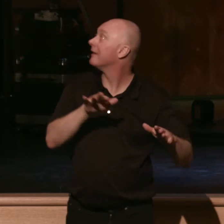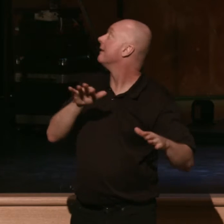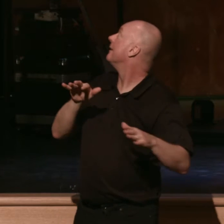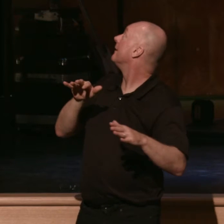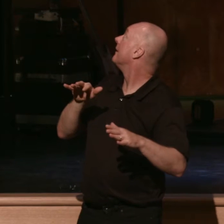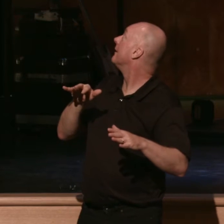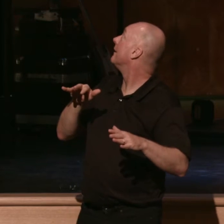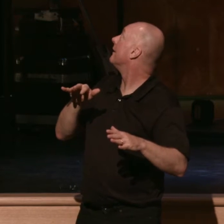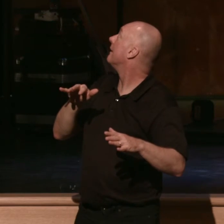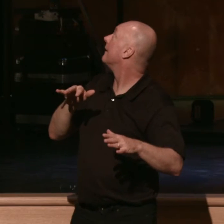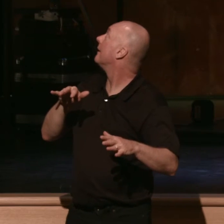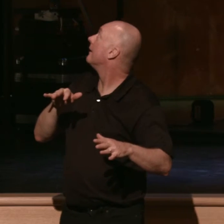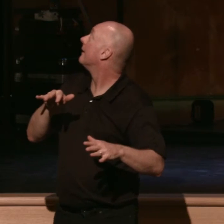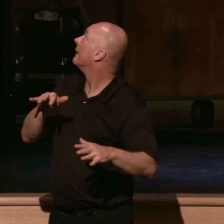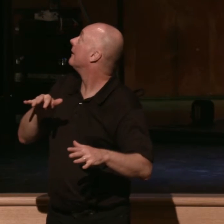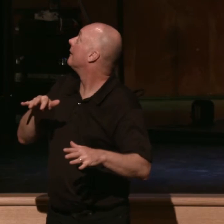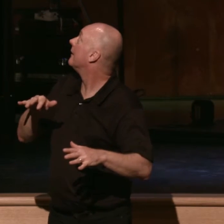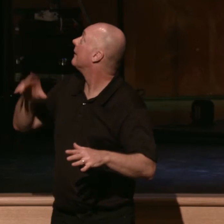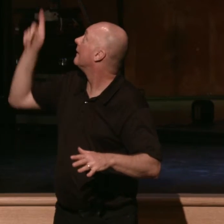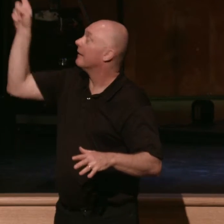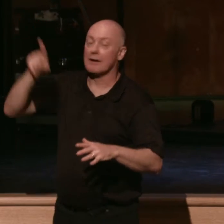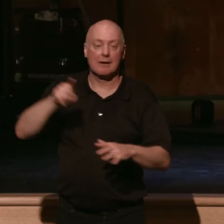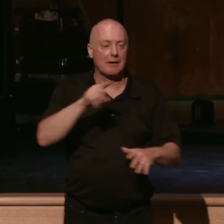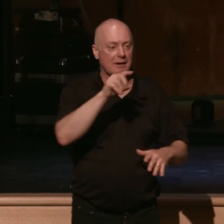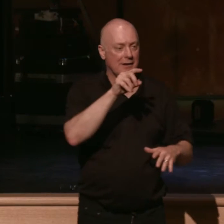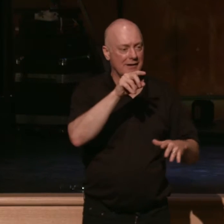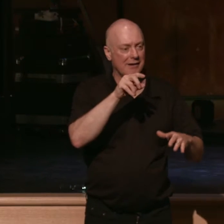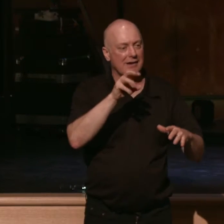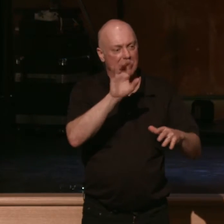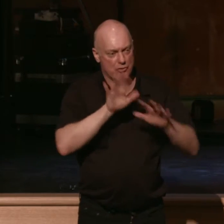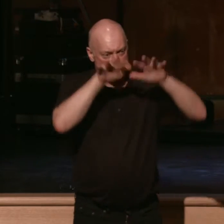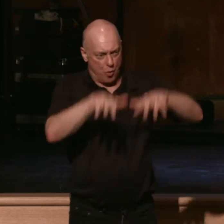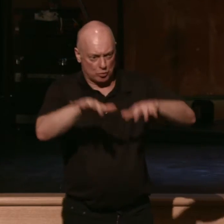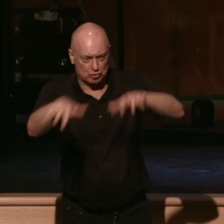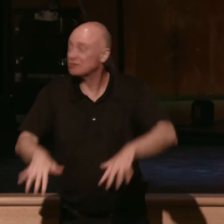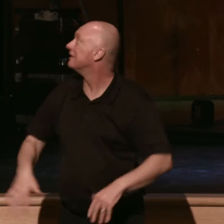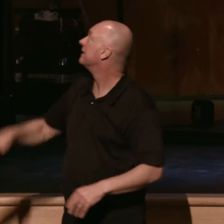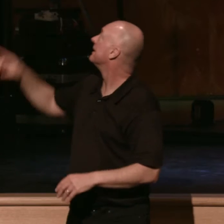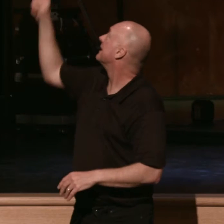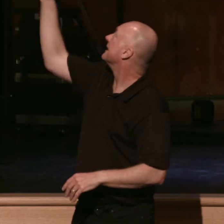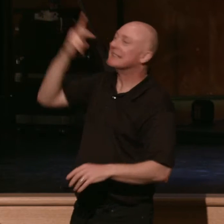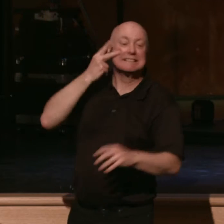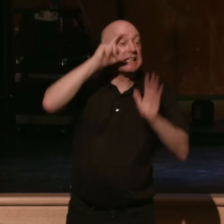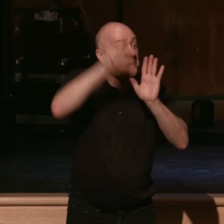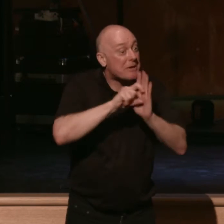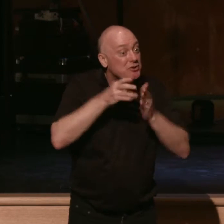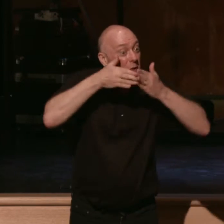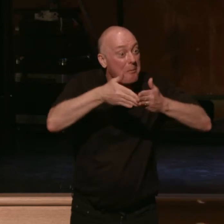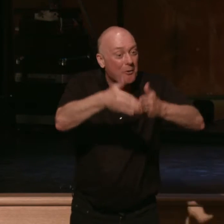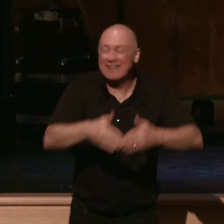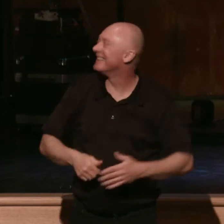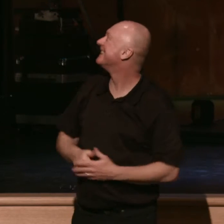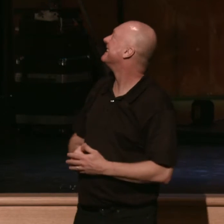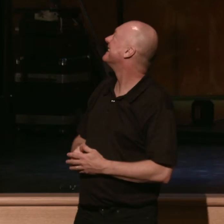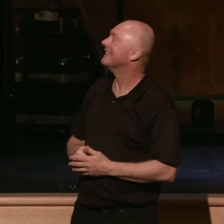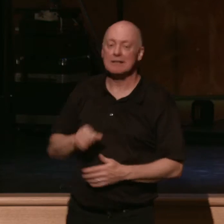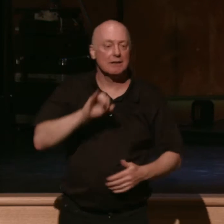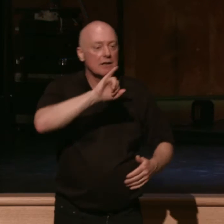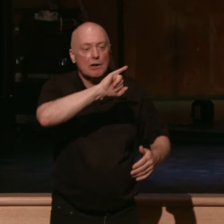River that connects it. This is the Mediterranean Ocean, helpfully illustrated by the boat. Jerusalem's right about there, but Jerusalem doesn't exist by the name of